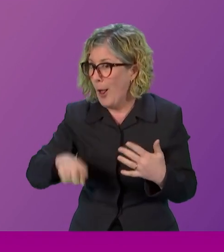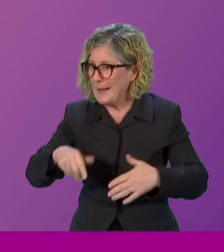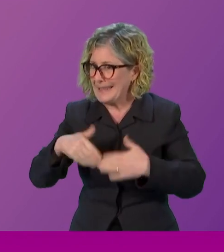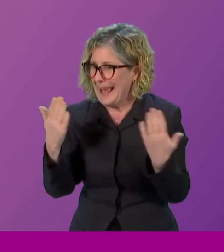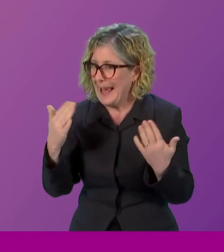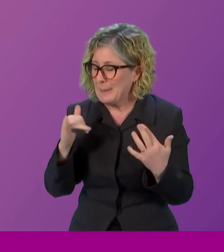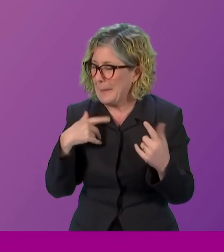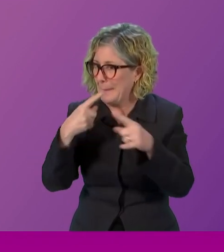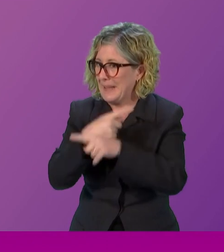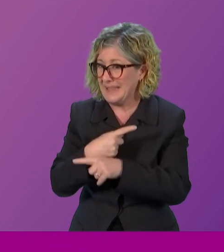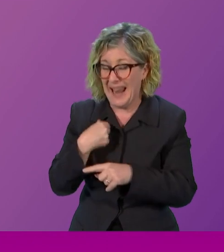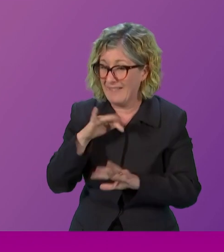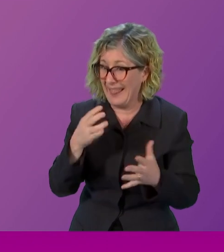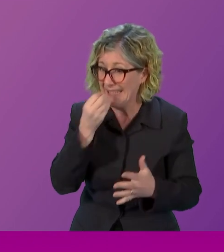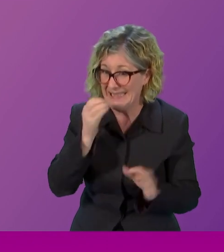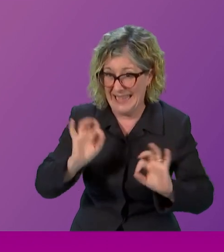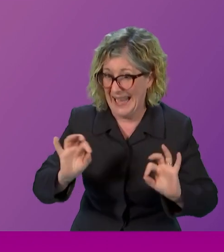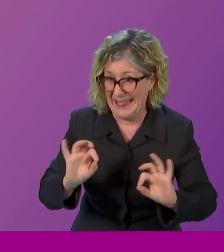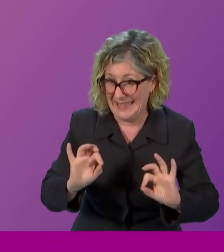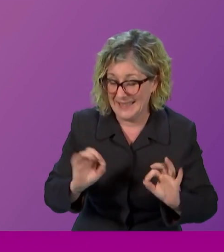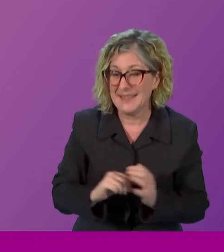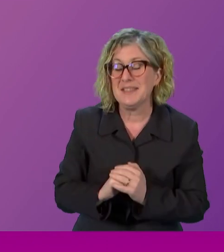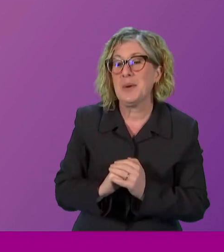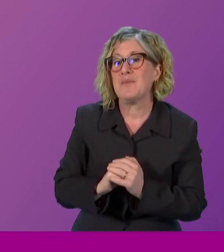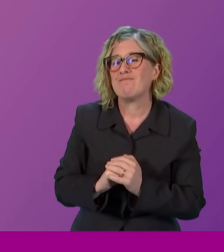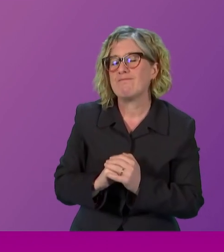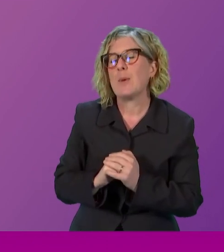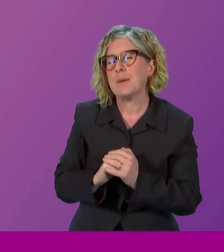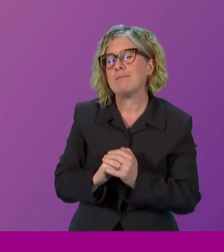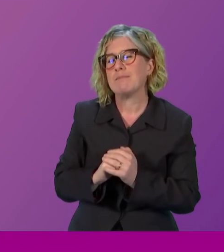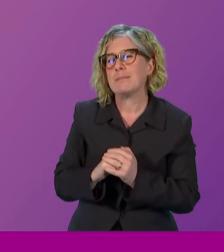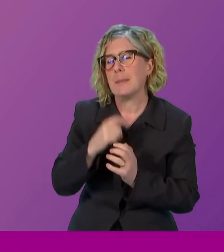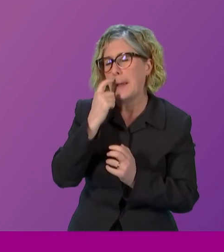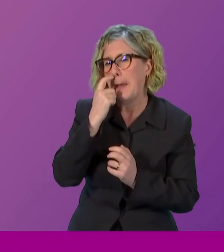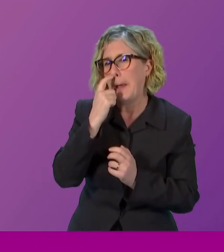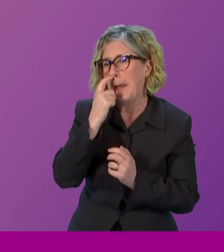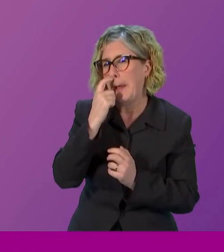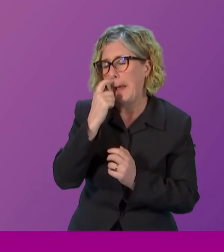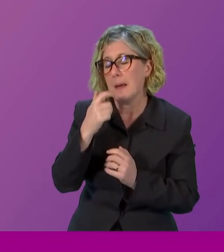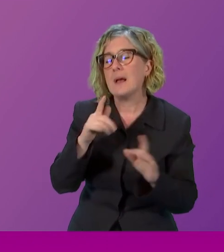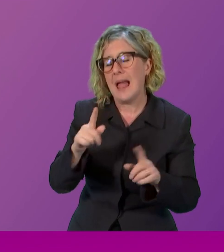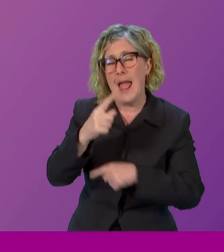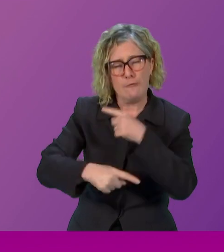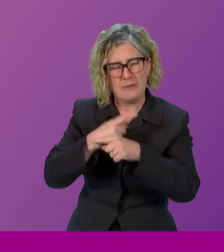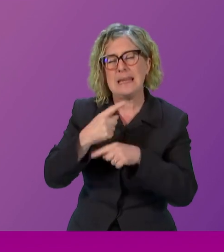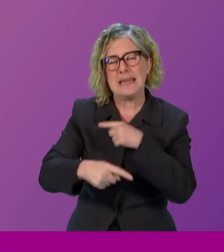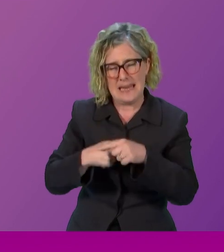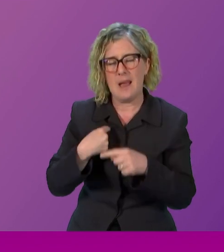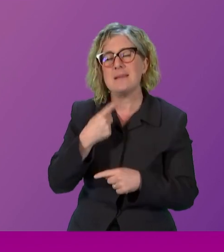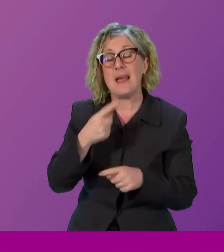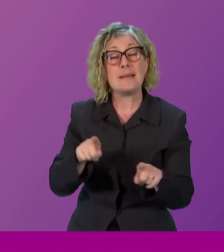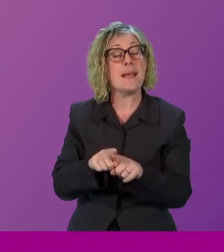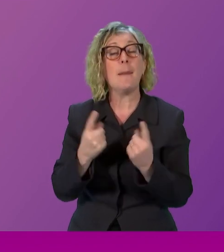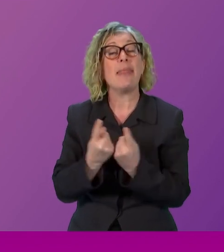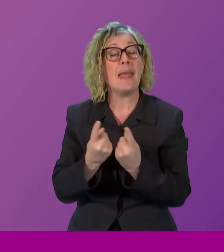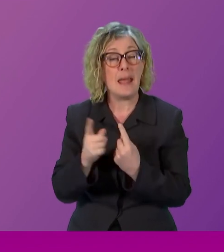So I have to say this, I do say it every year, but this year in particular, because this